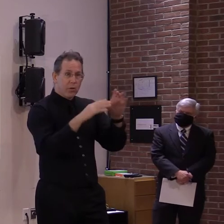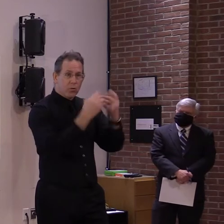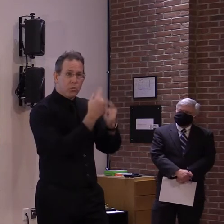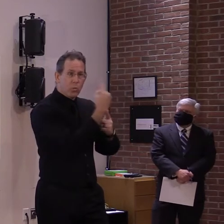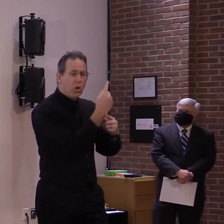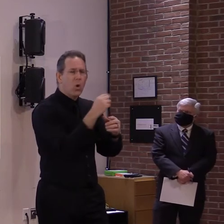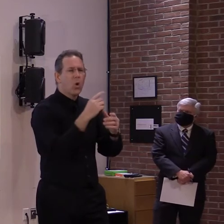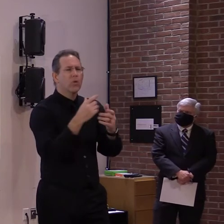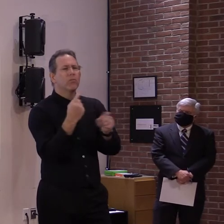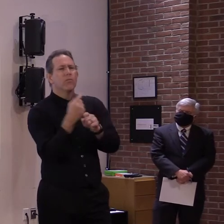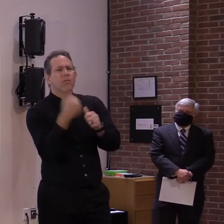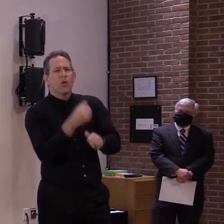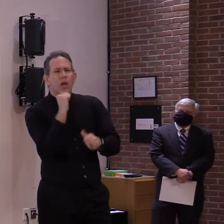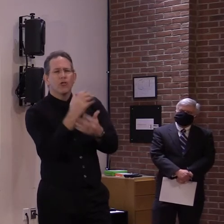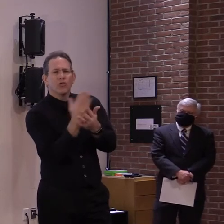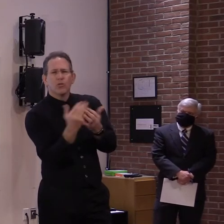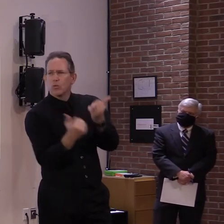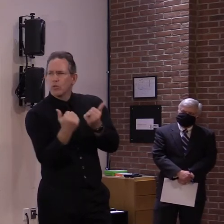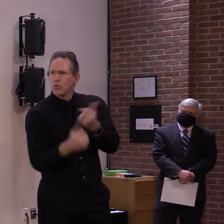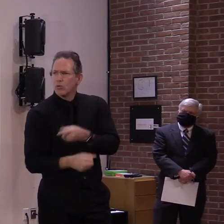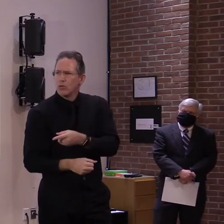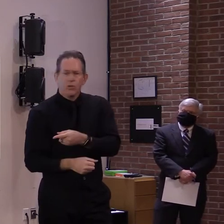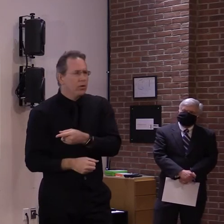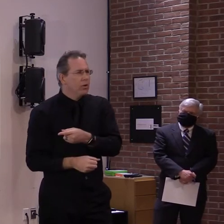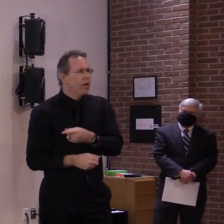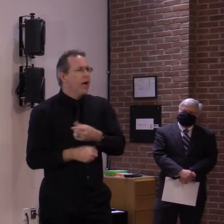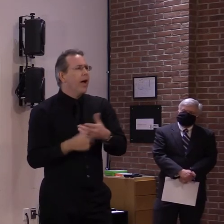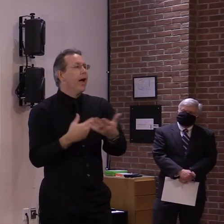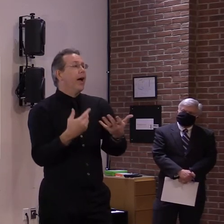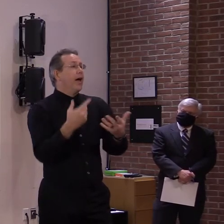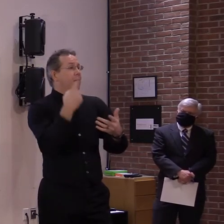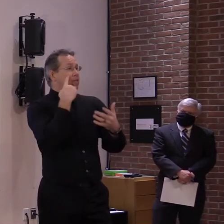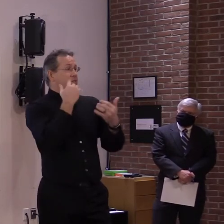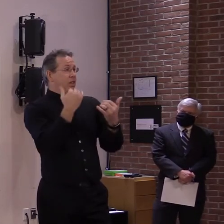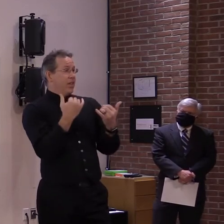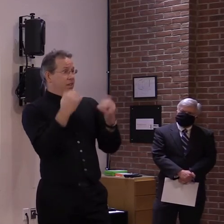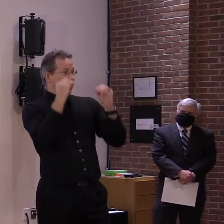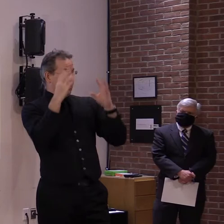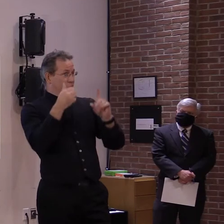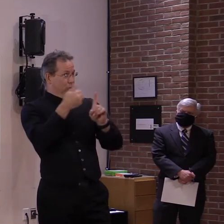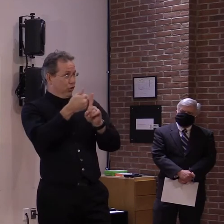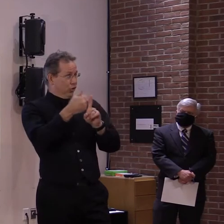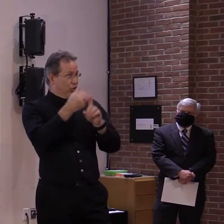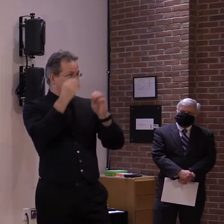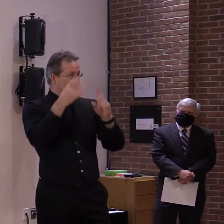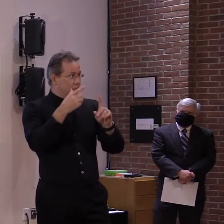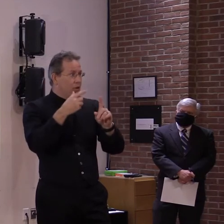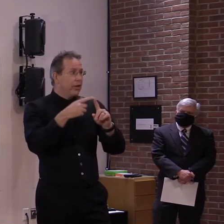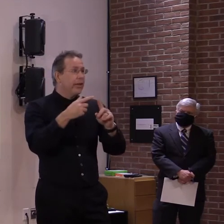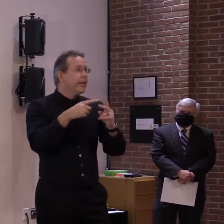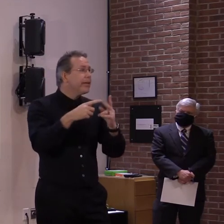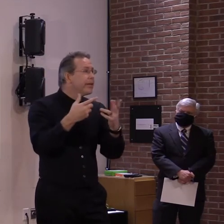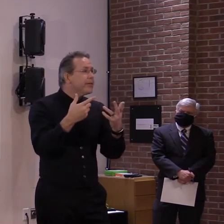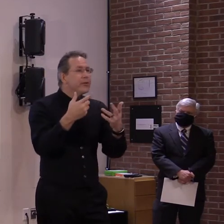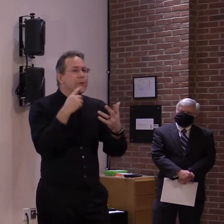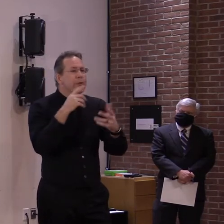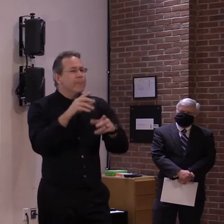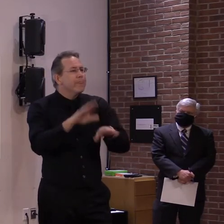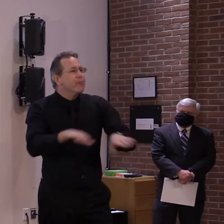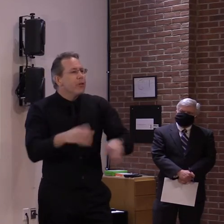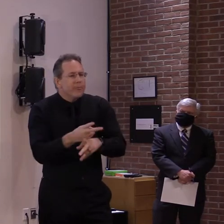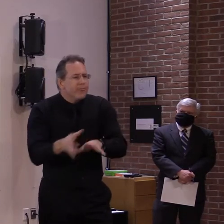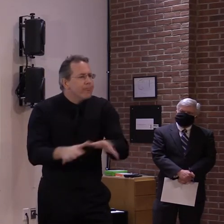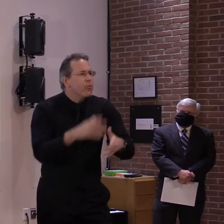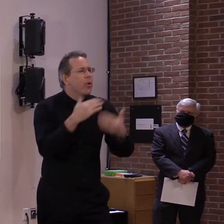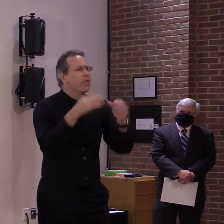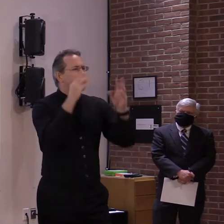about, or Dr. Levine had talked about for another phase. But right now, everyone is in the age banding, taking care of those who are at